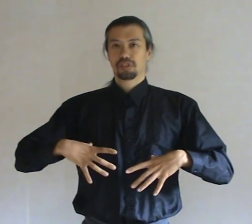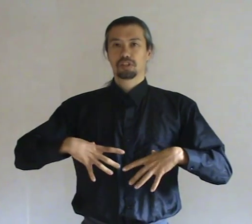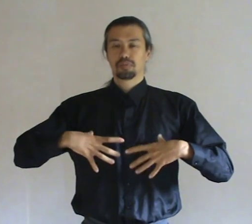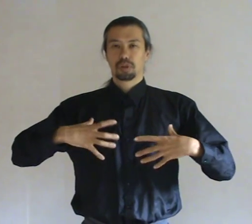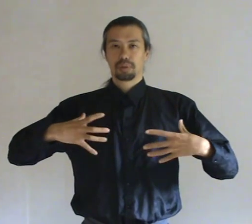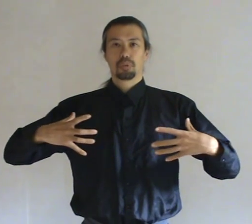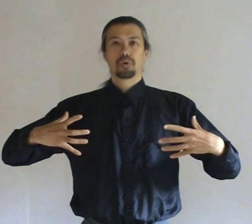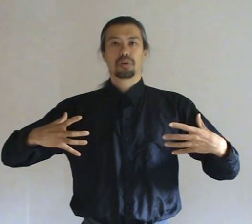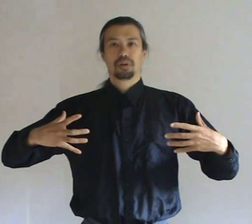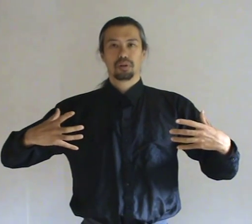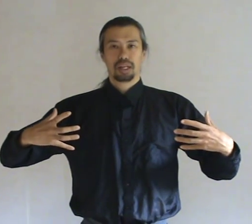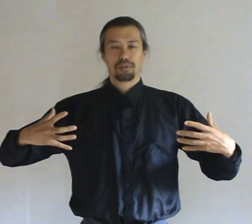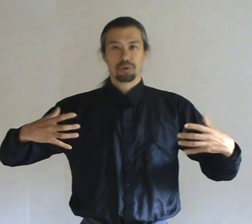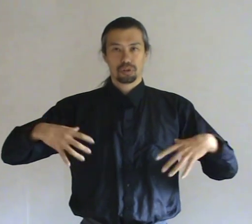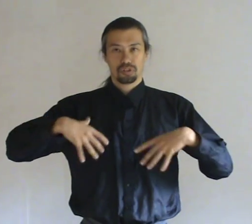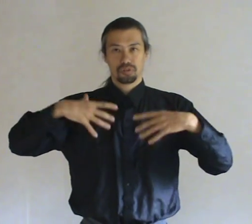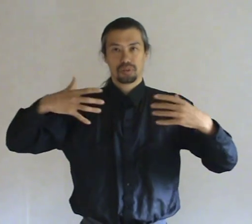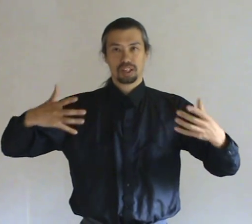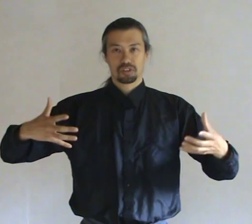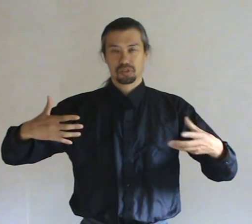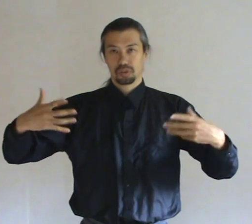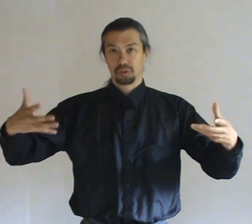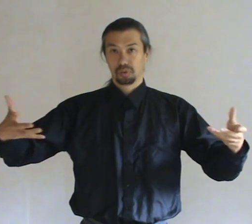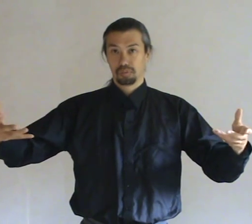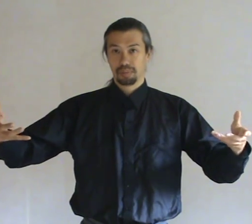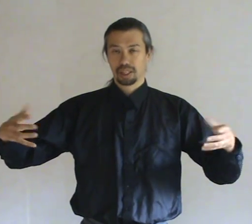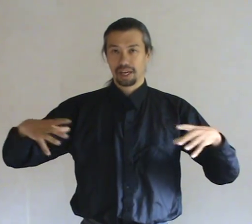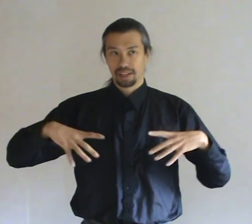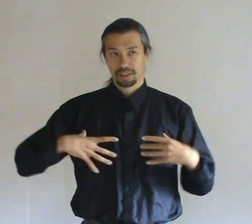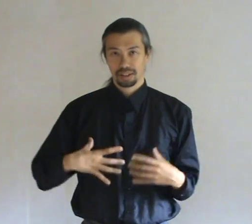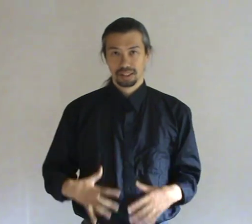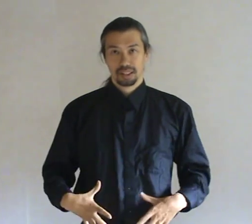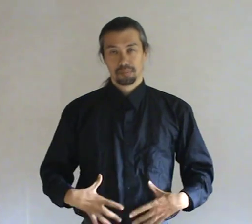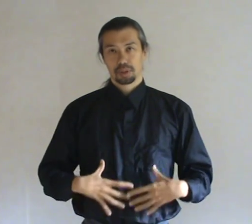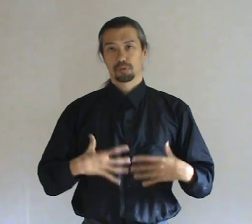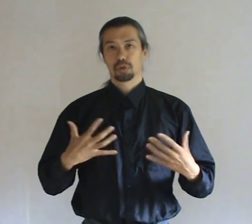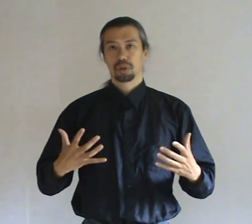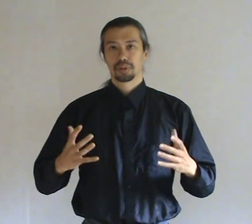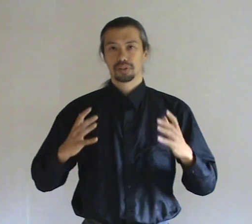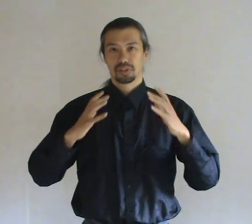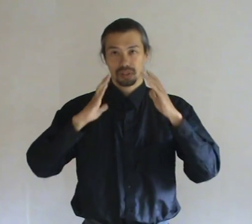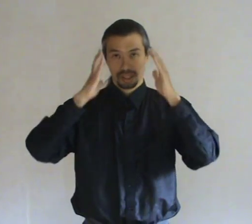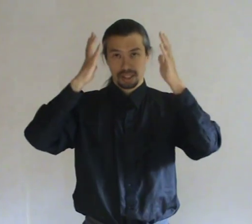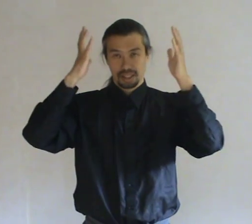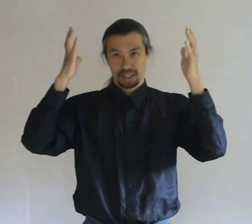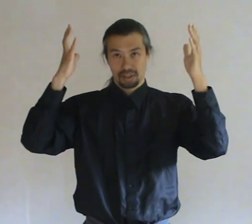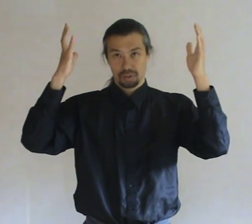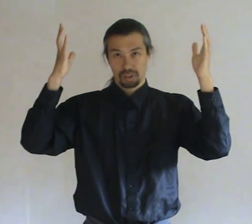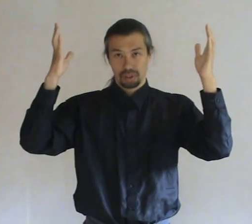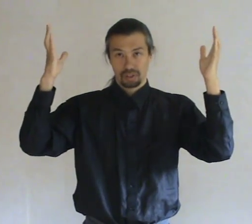starts absorbing more life force. Gets to be a bigger anger. Becomes more dominant. And then also it